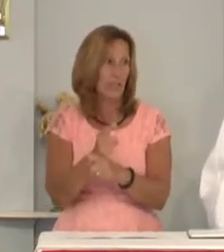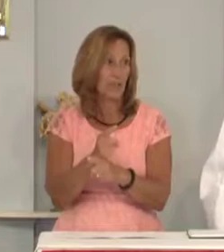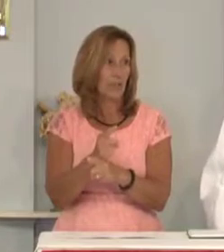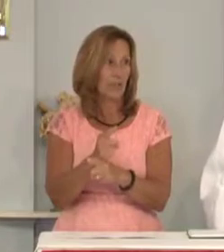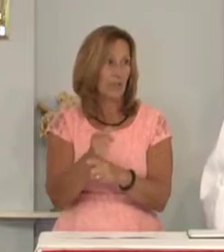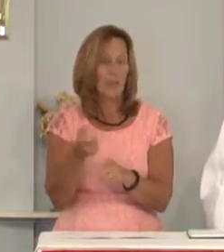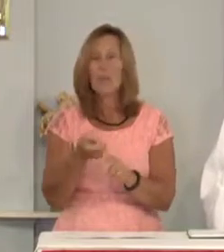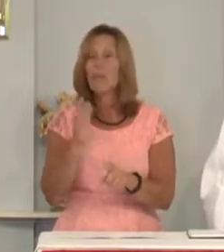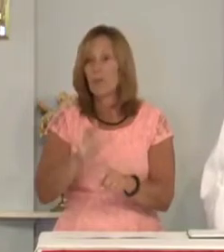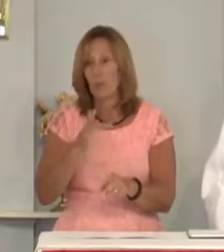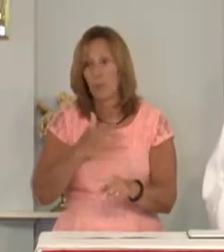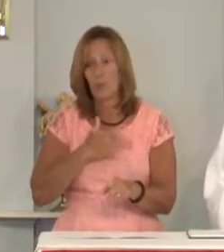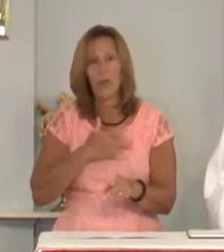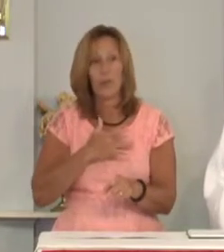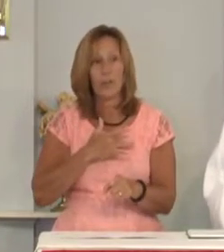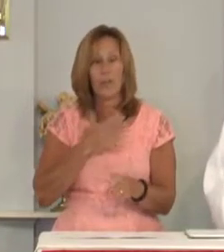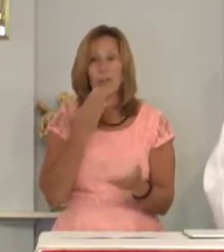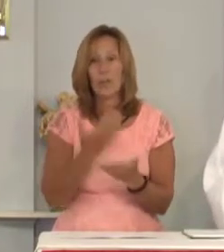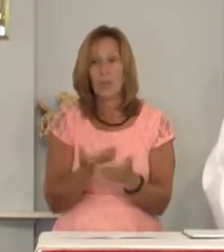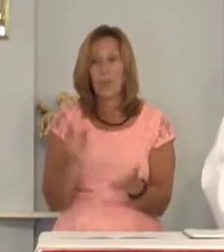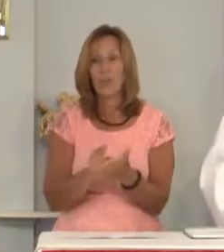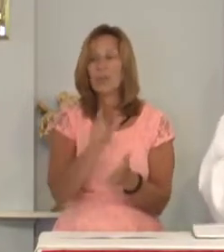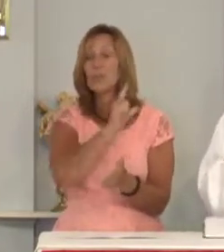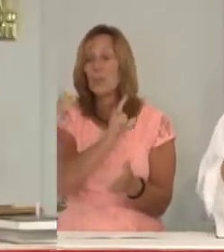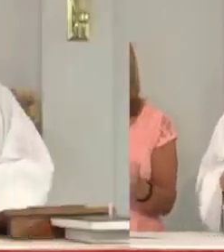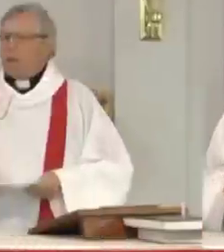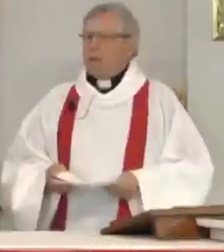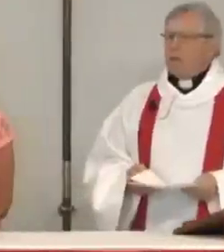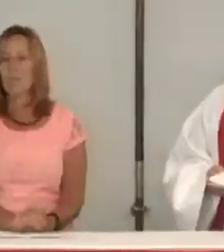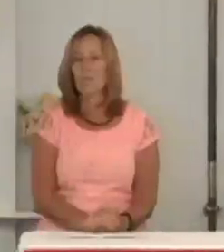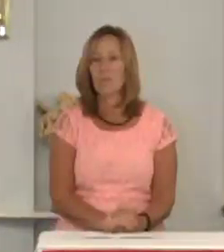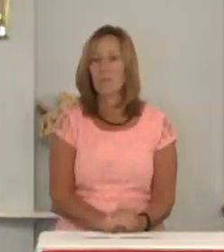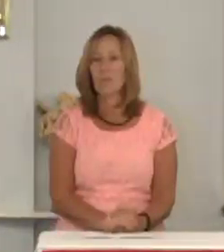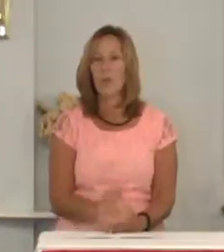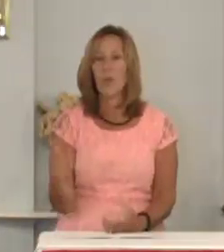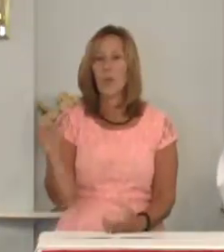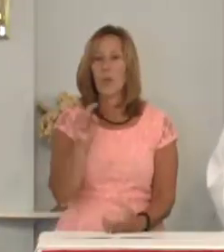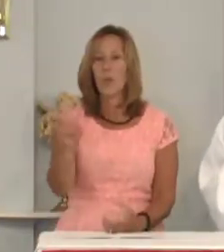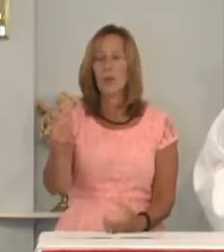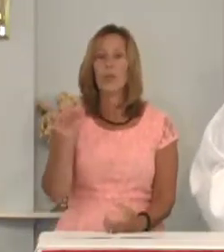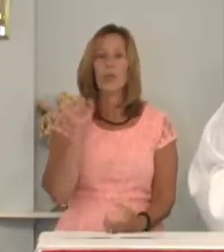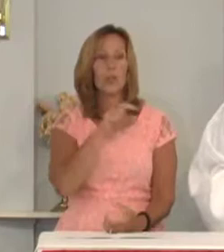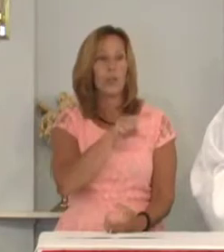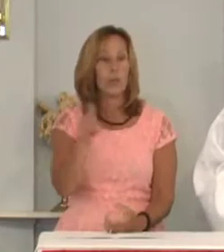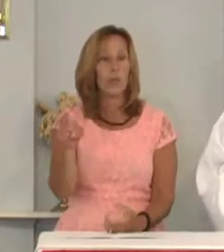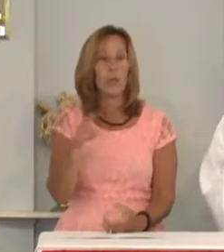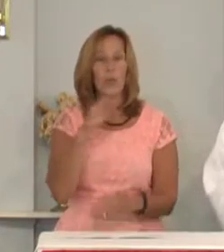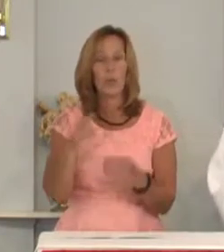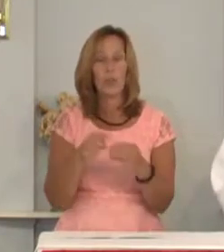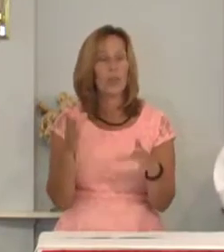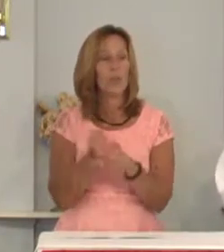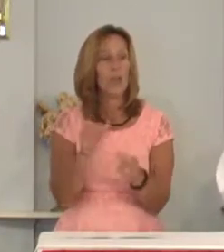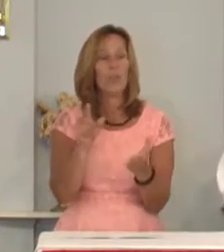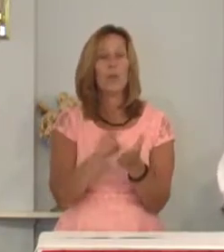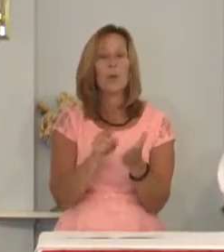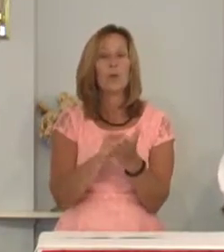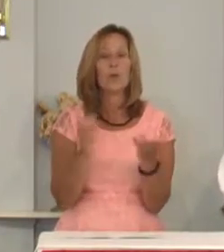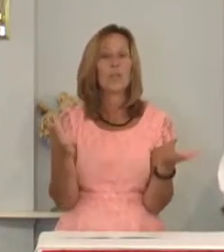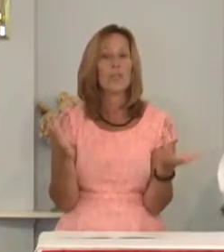your heart. The Gospel of the Lord. Where were you when you got the news?